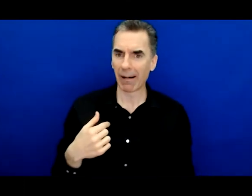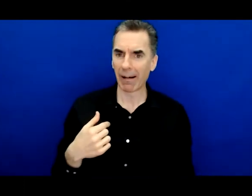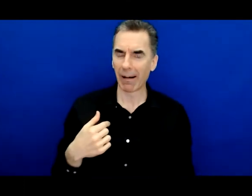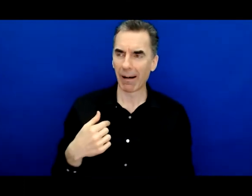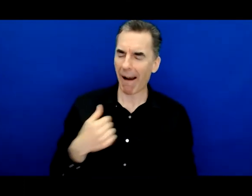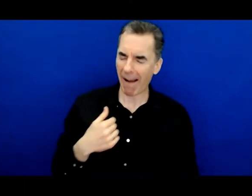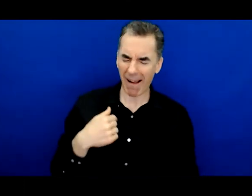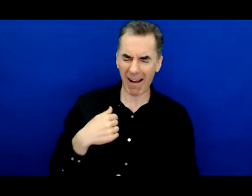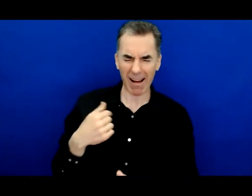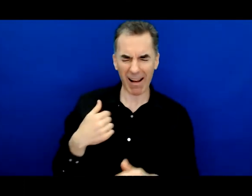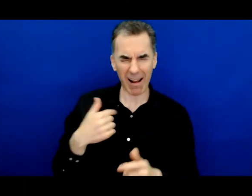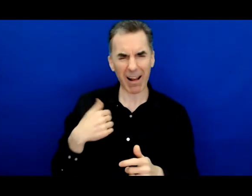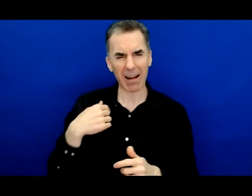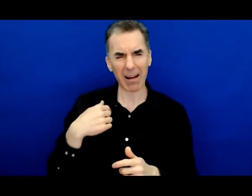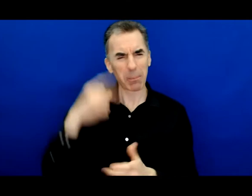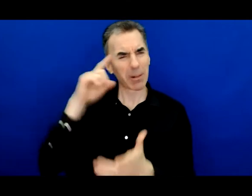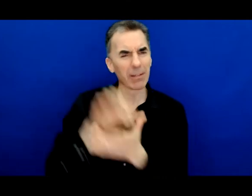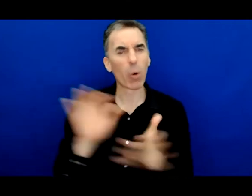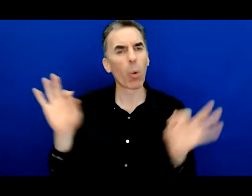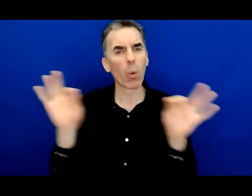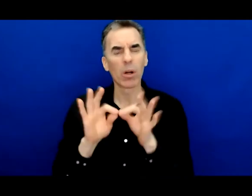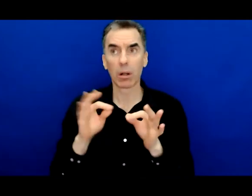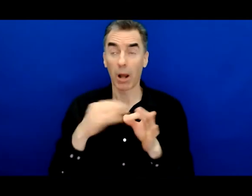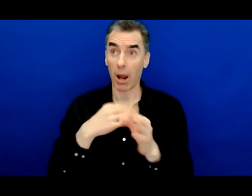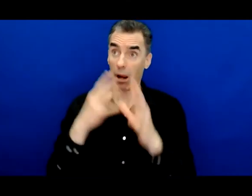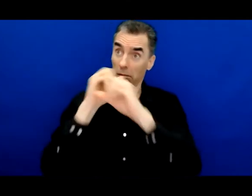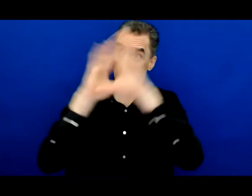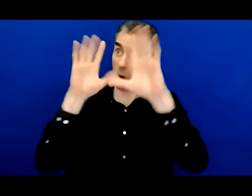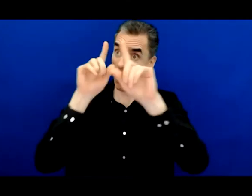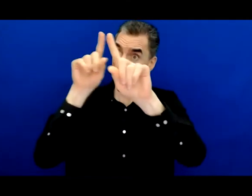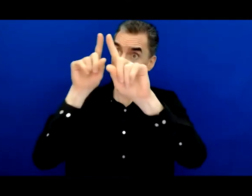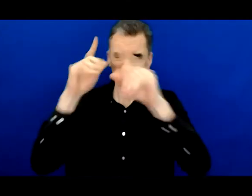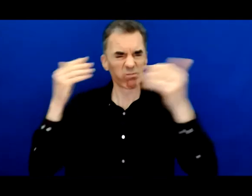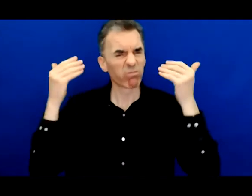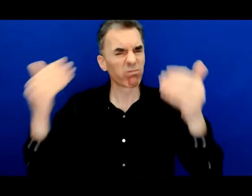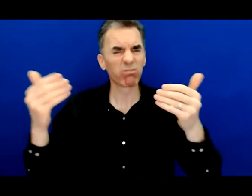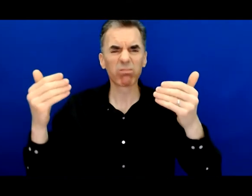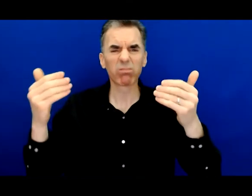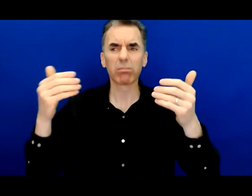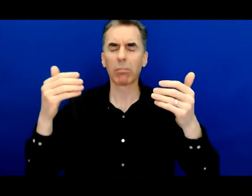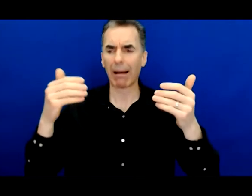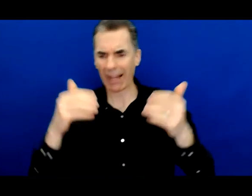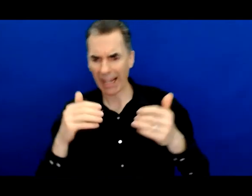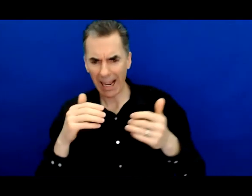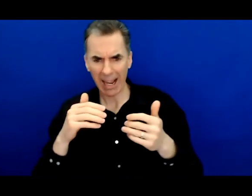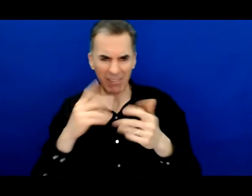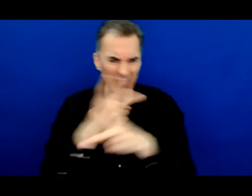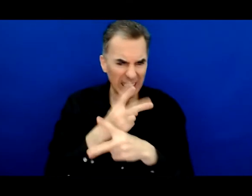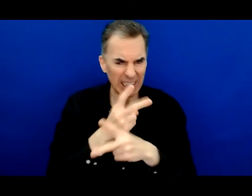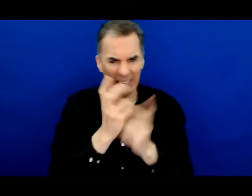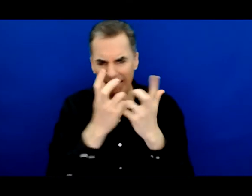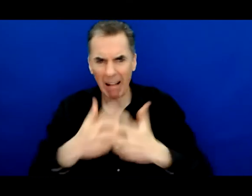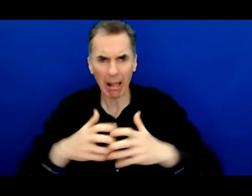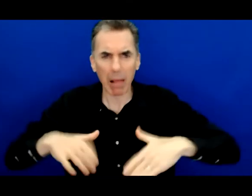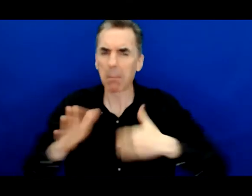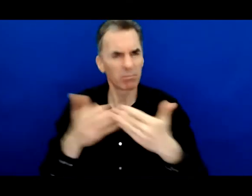and then soaring from there and so when you know I tell people if you wait to get all the point where everything is in place if you